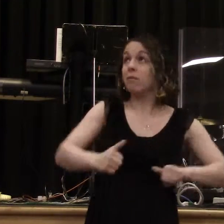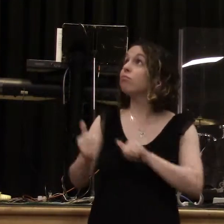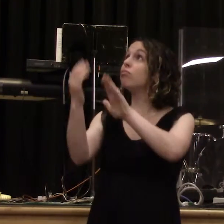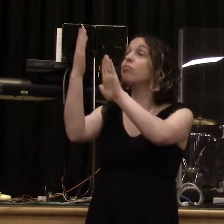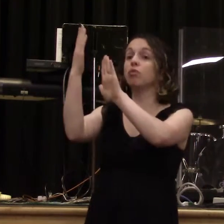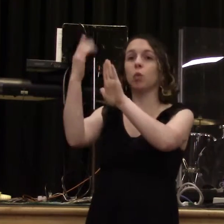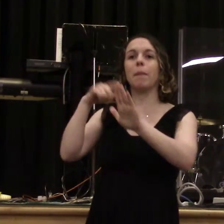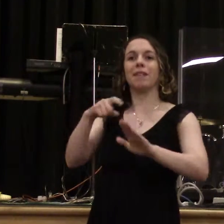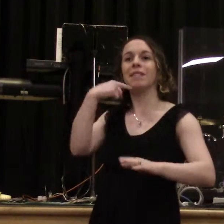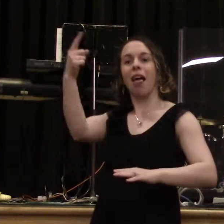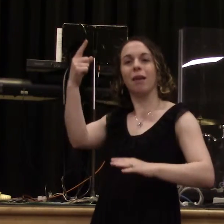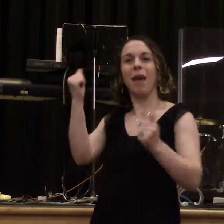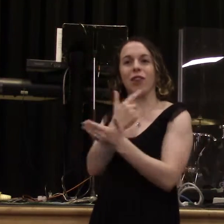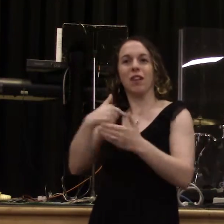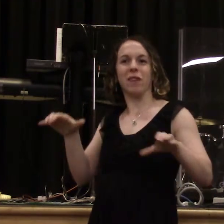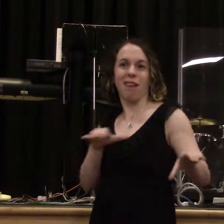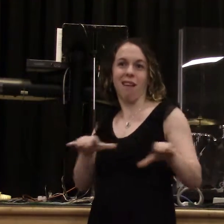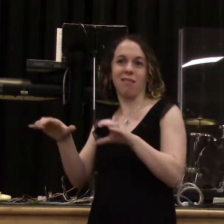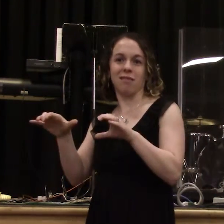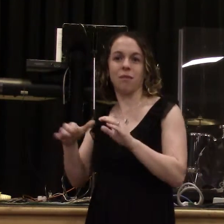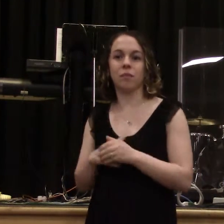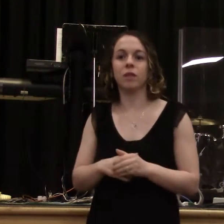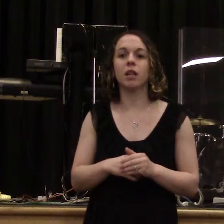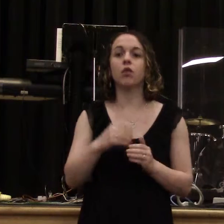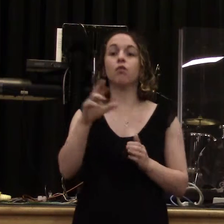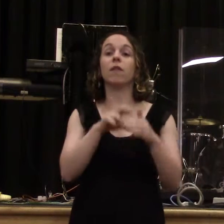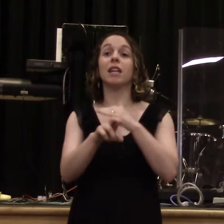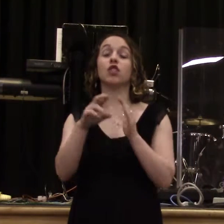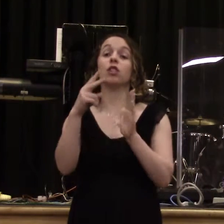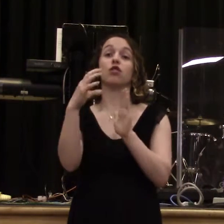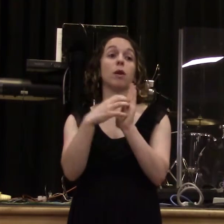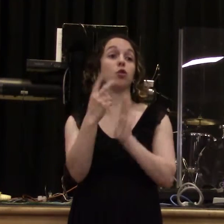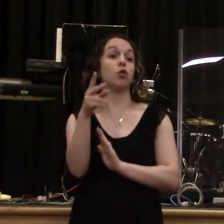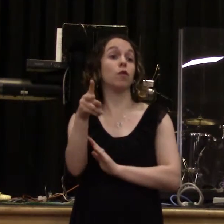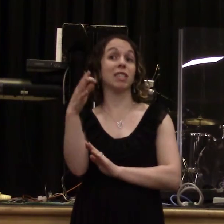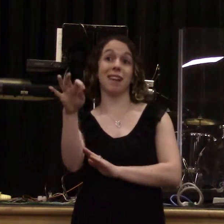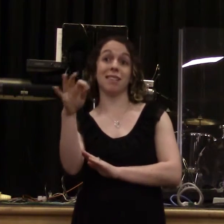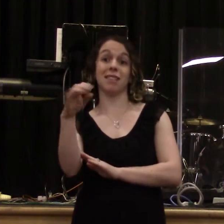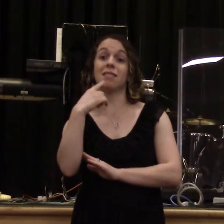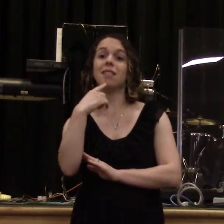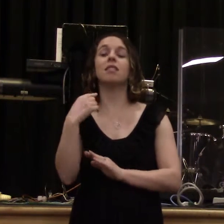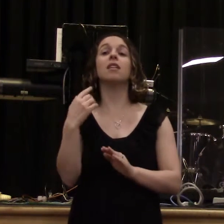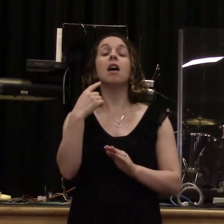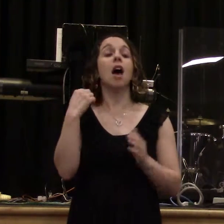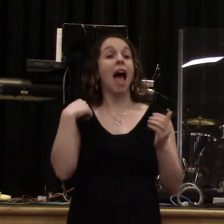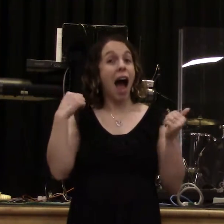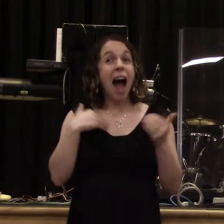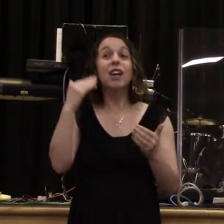Verse 19 says, know your deeds, your love, your faith and service and perseverance. And I know that your deeds of late are greater than at